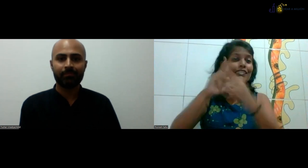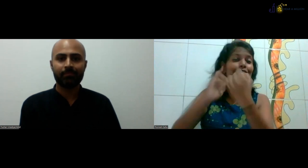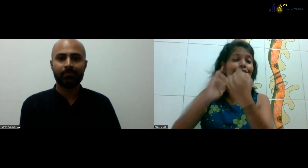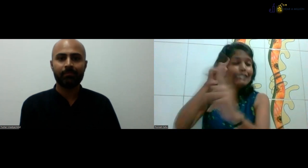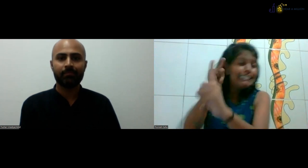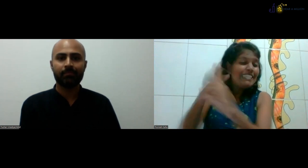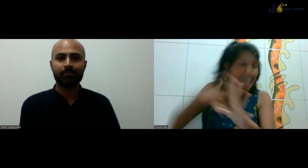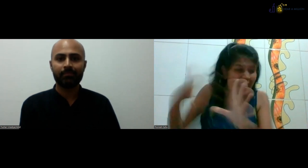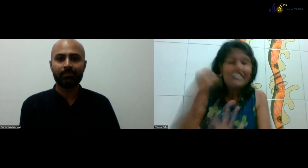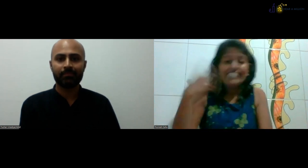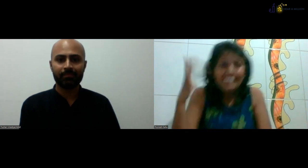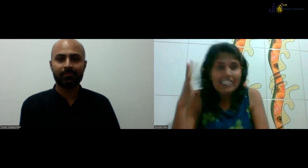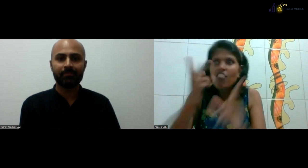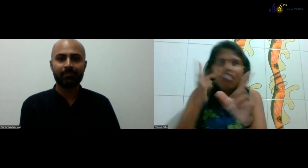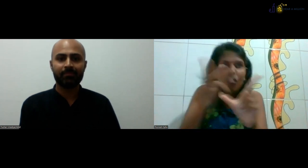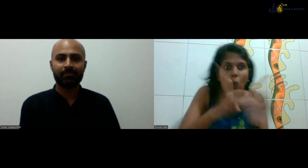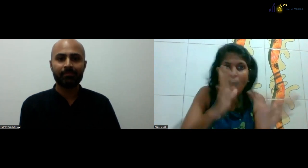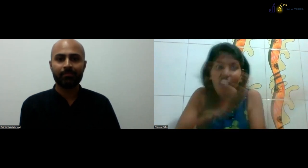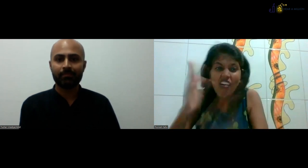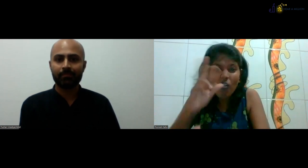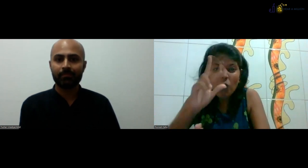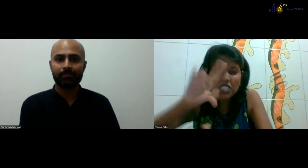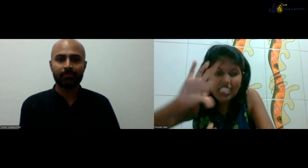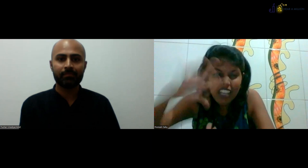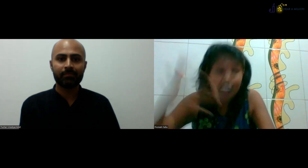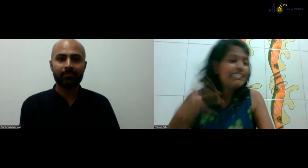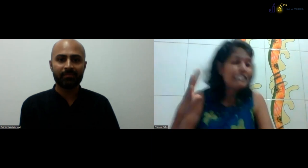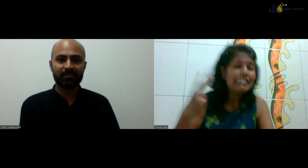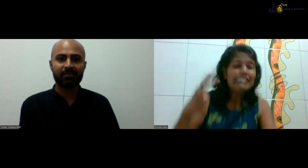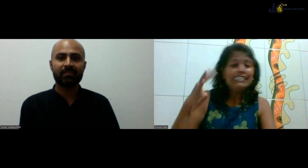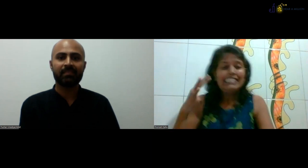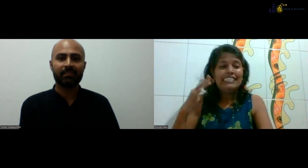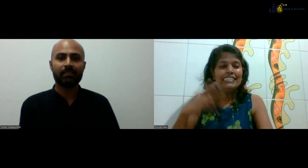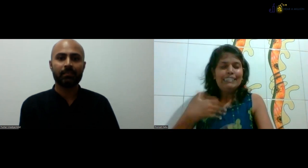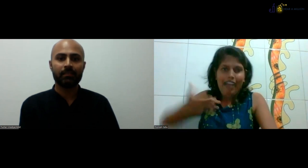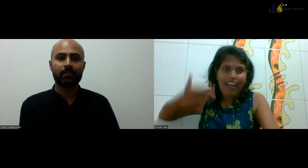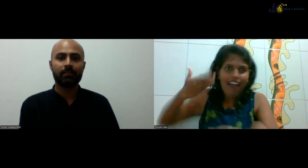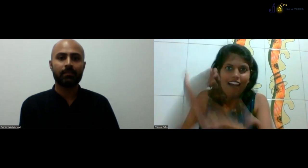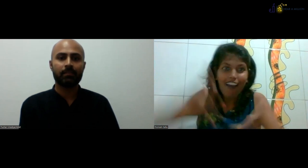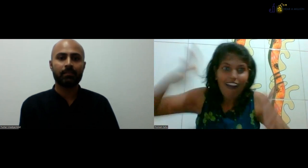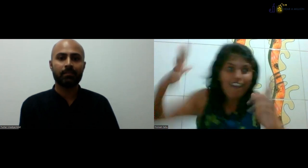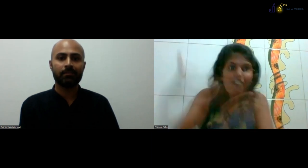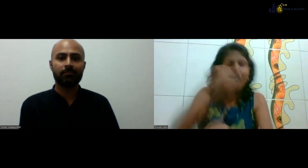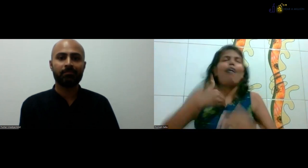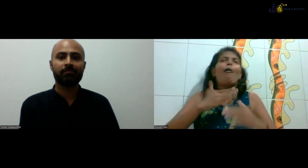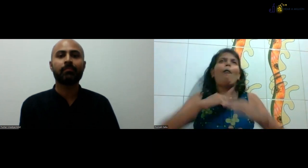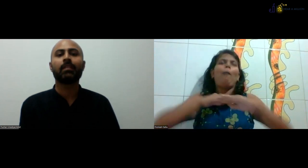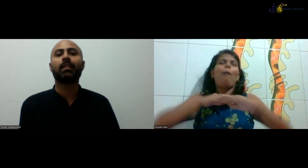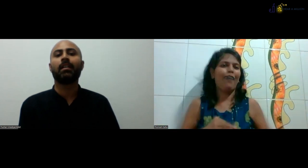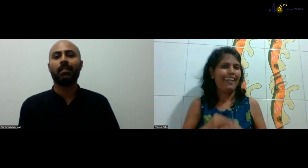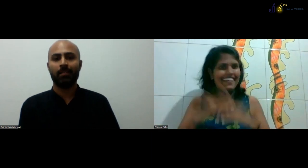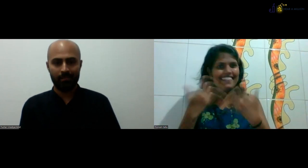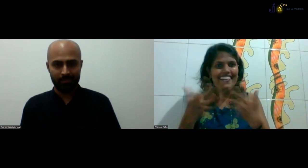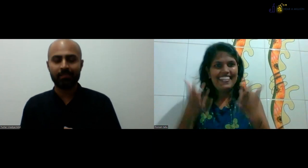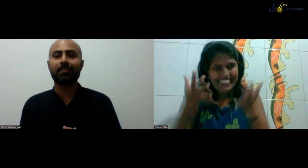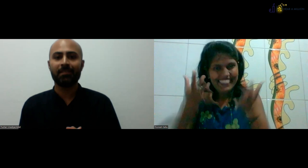People have a really nice time talking to me. understand me very easily. So, you know, I had been waiting. I had been waiting for the course. And